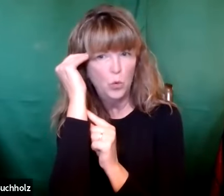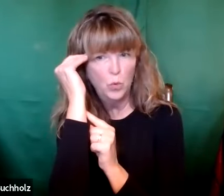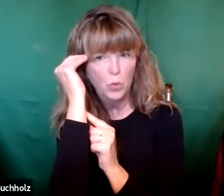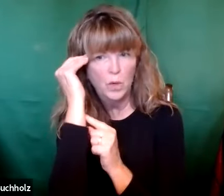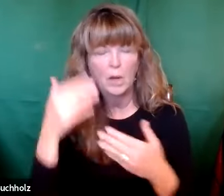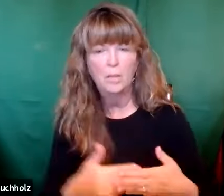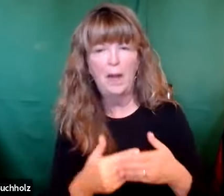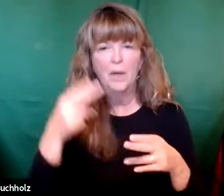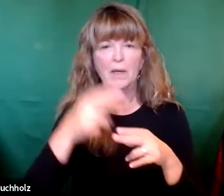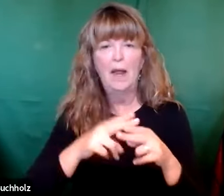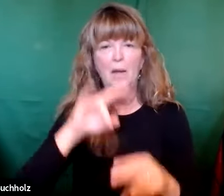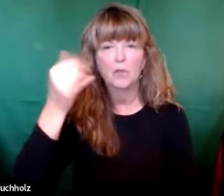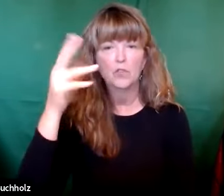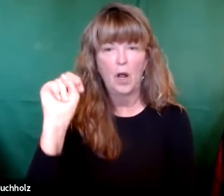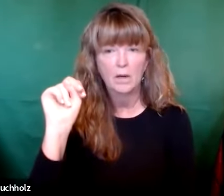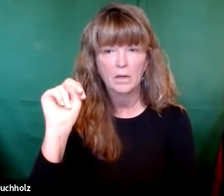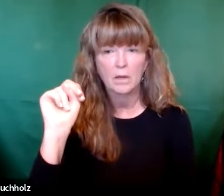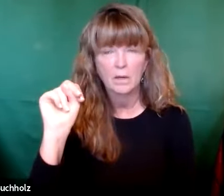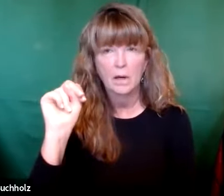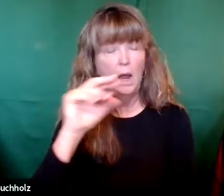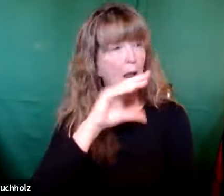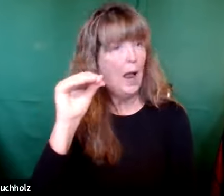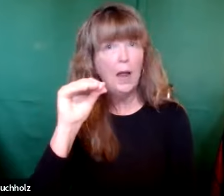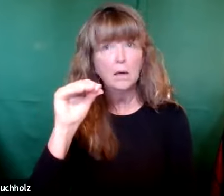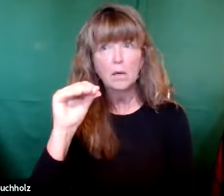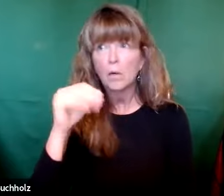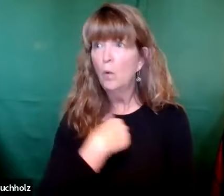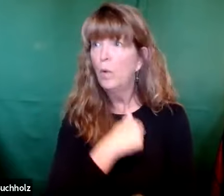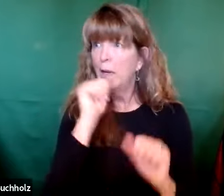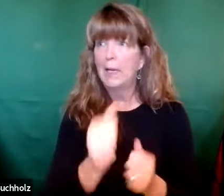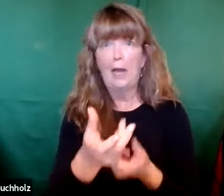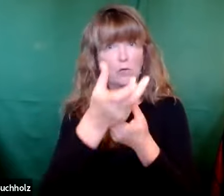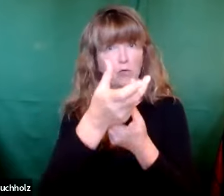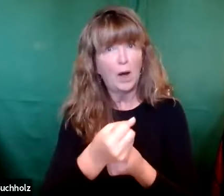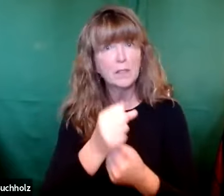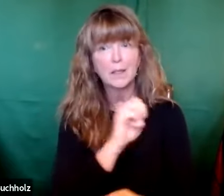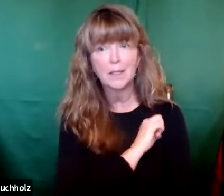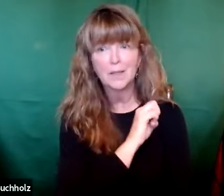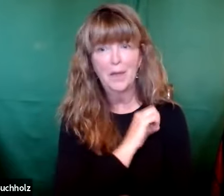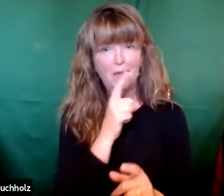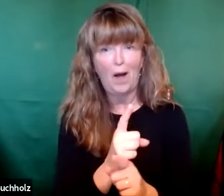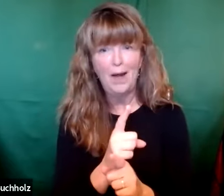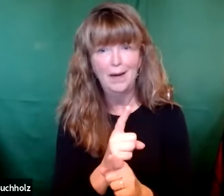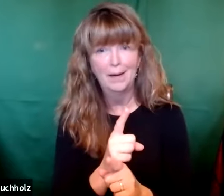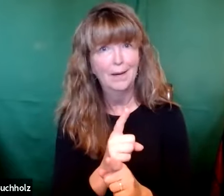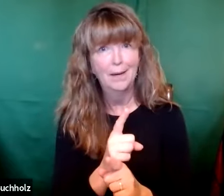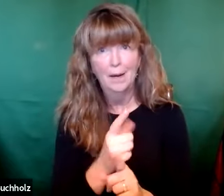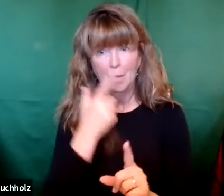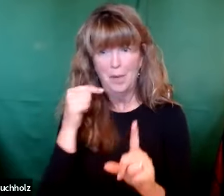So Elizabeth knew. She knew the baby was to be named John. And I think we can trust